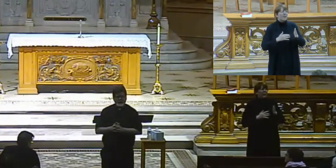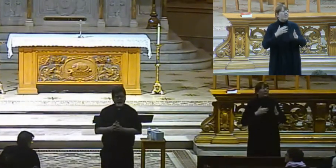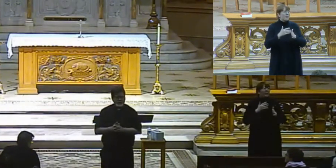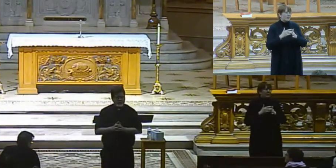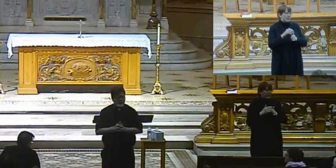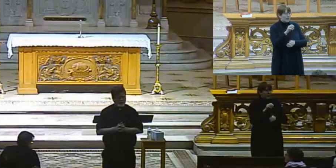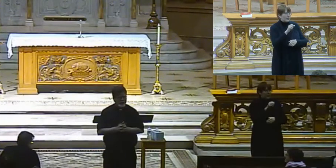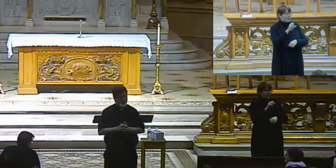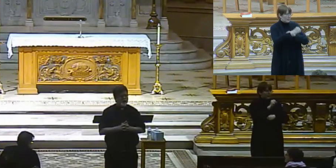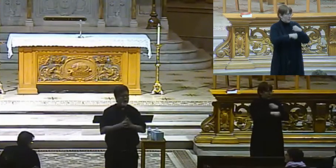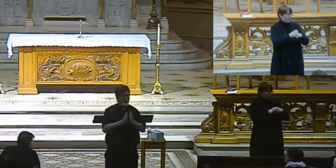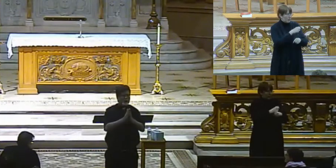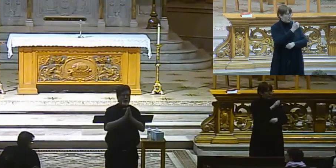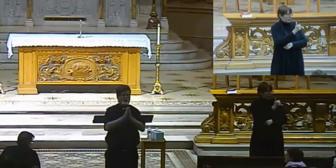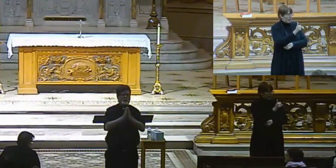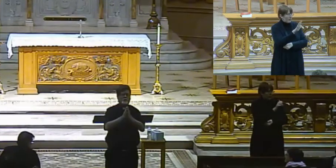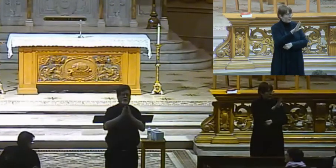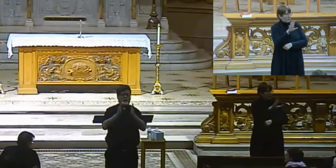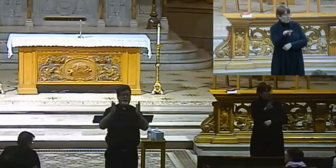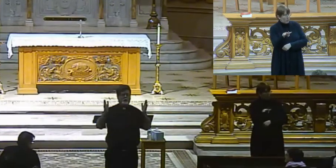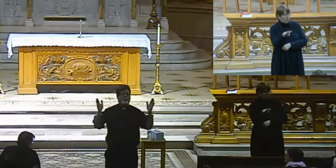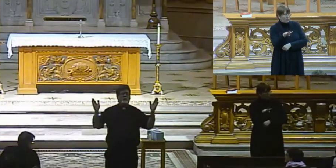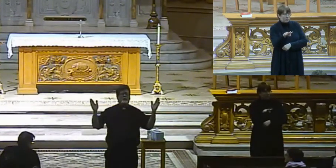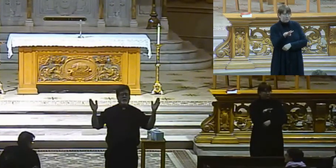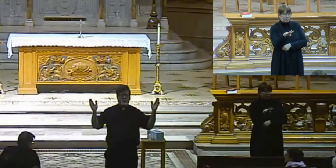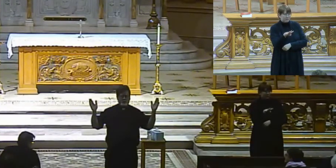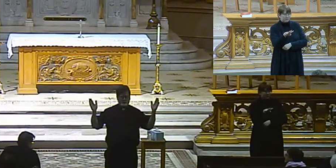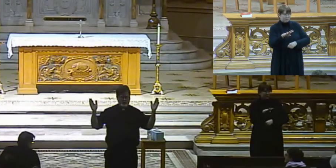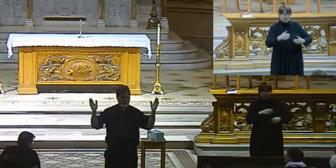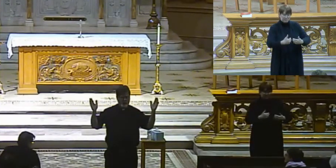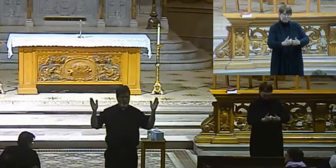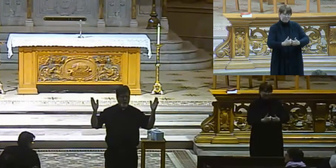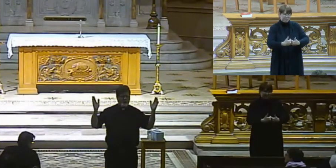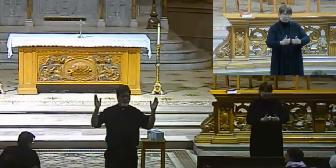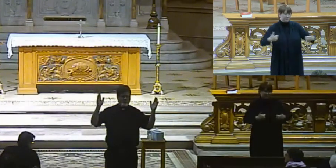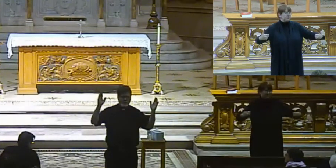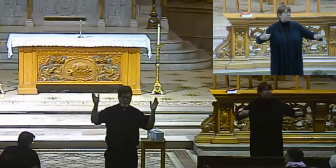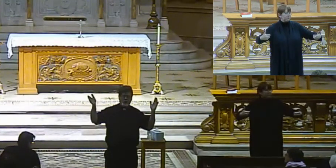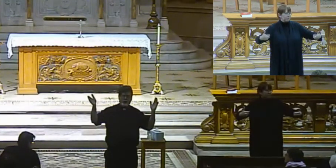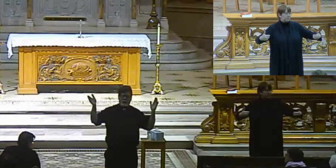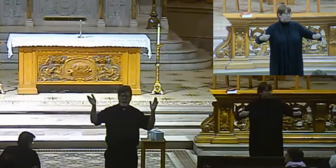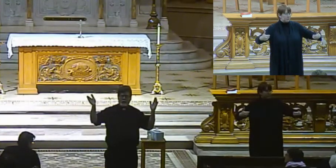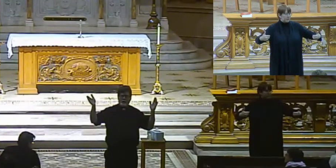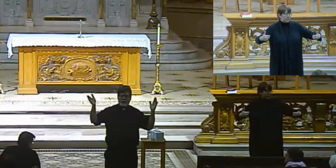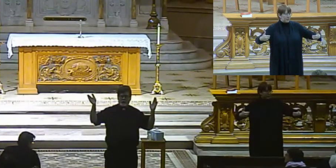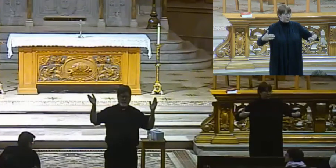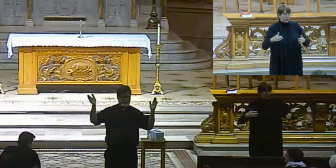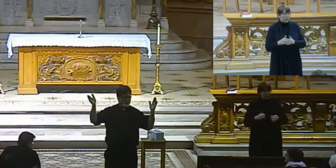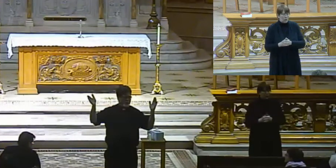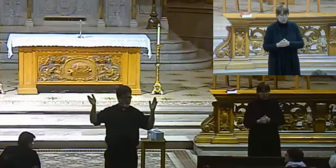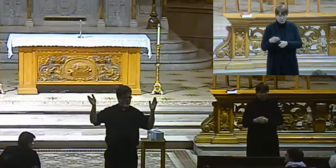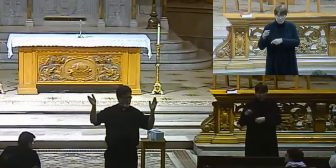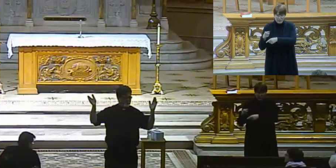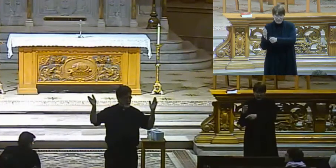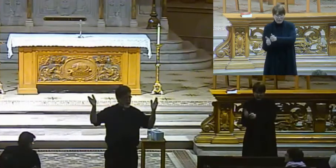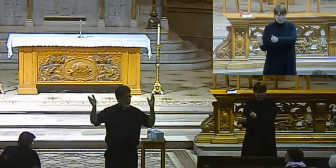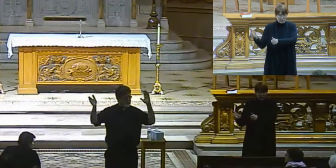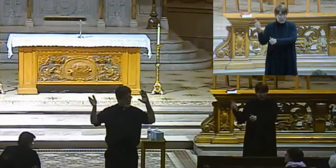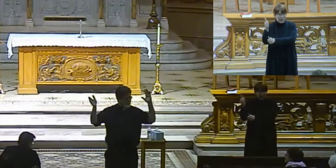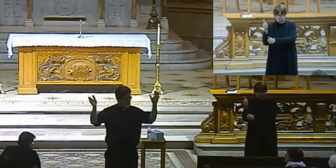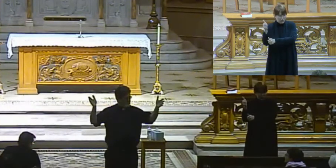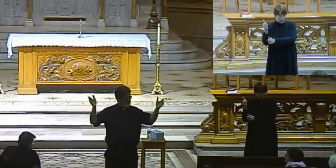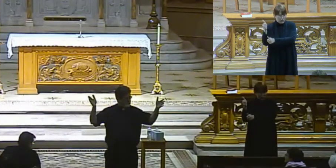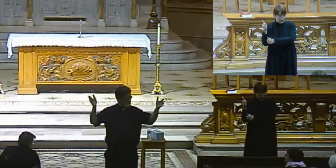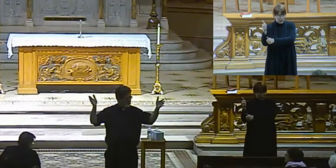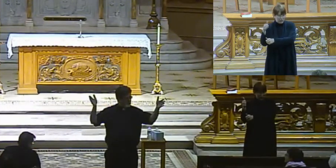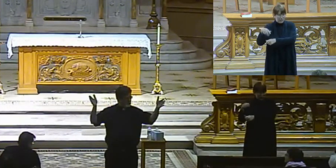A.D., there was a split, the Great Schism, when the patriarch of Constantinople and